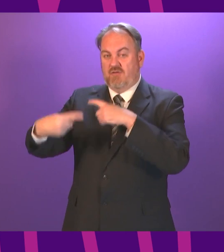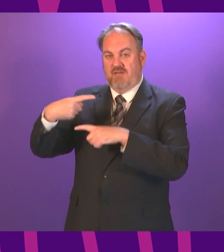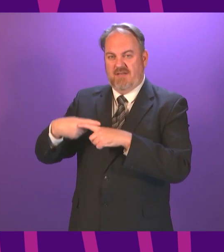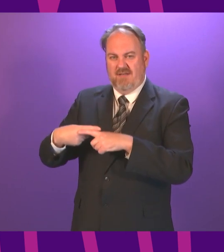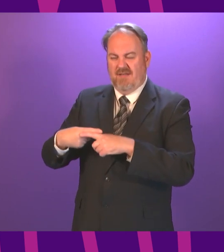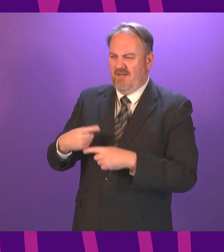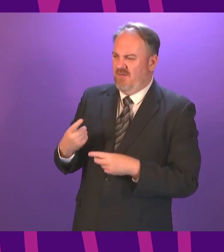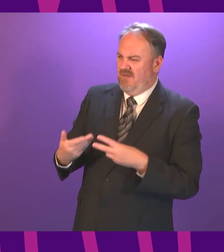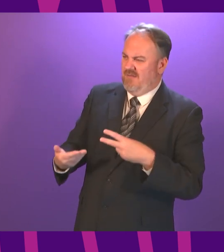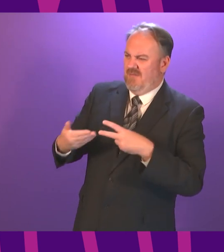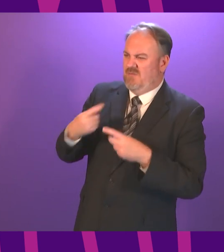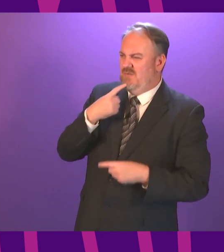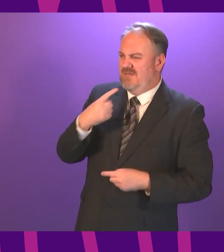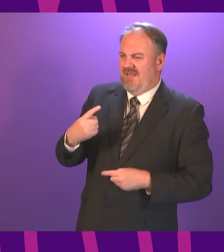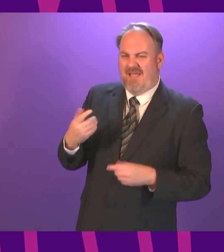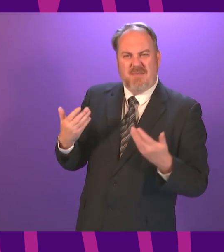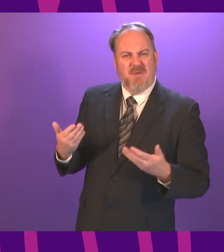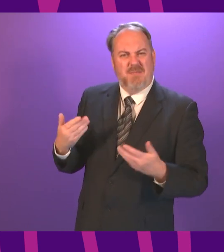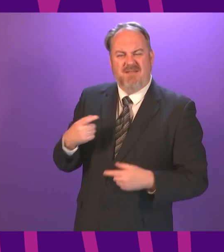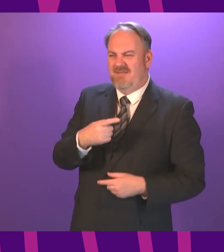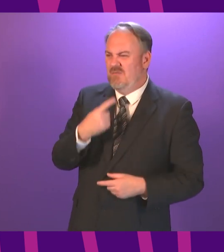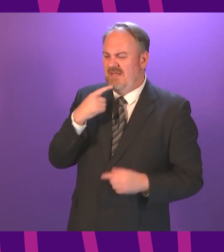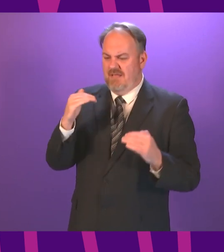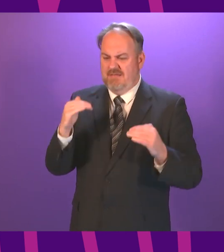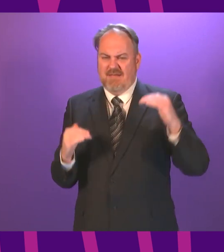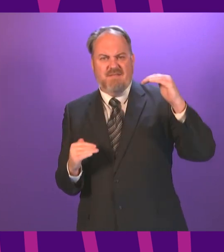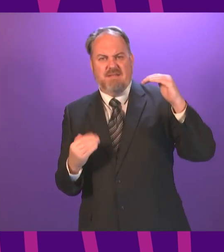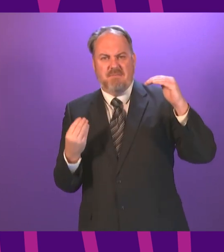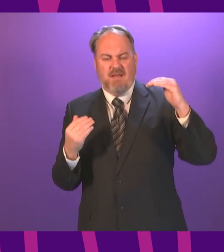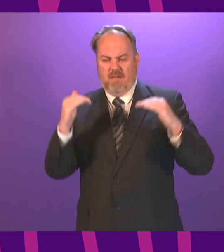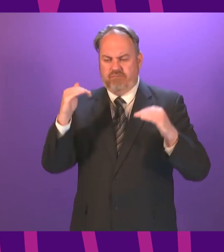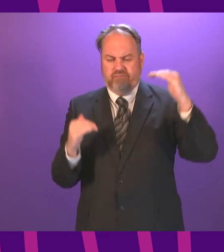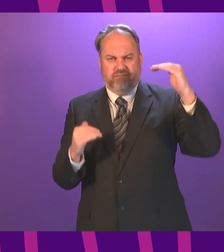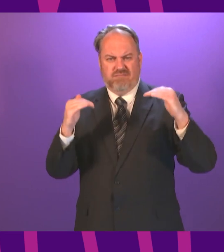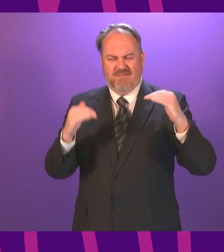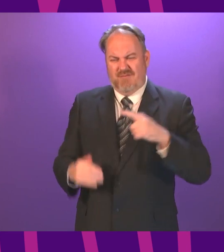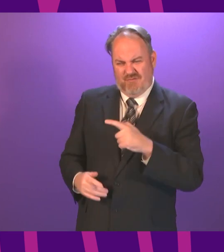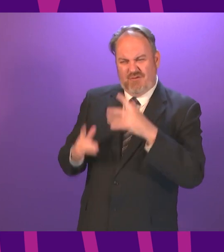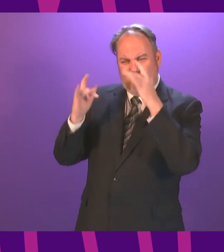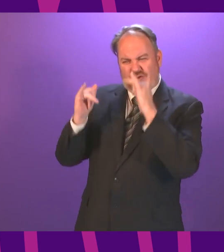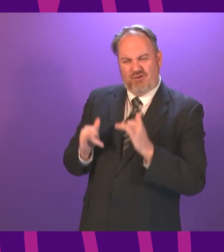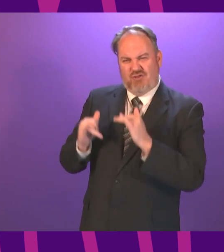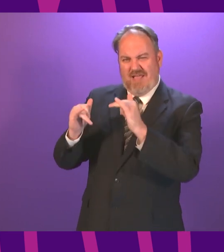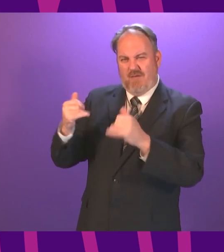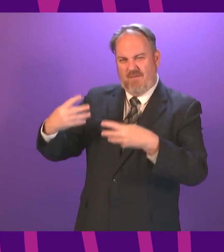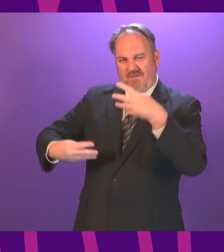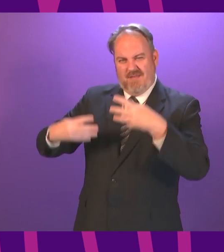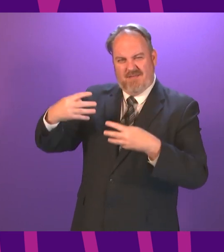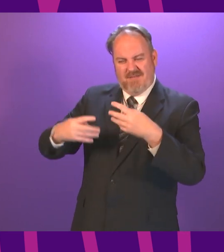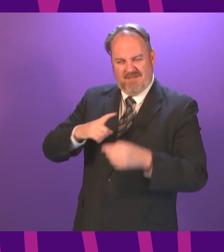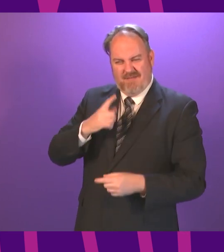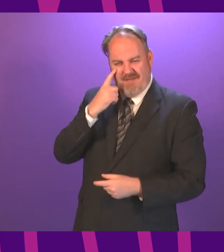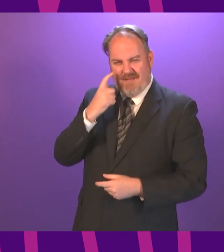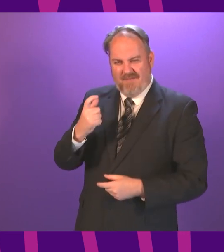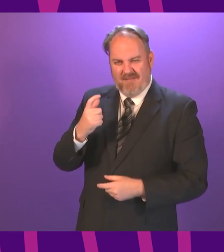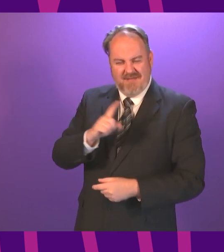remarks about a deficit in the sector, I would urge her to look at the figures she has quoted with caution because, of course,